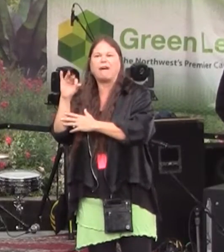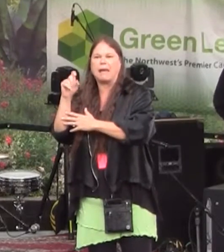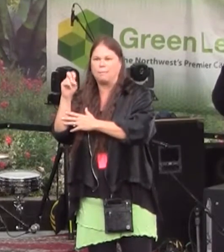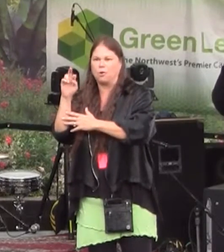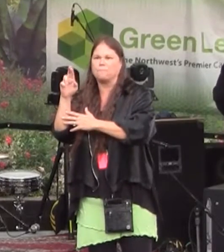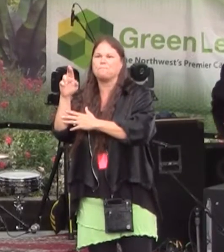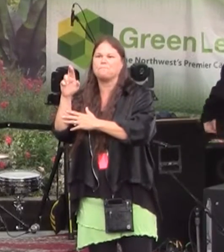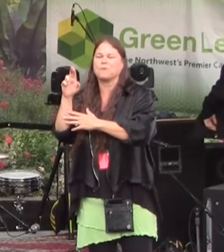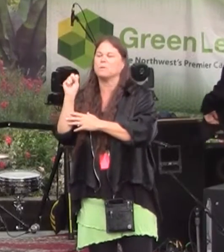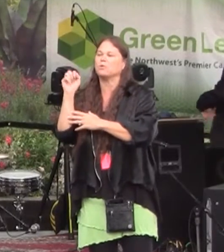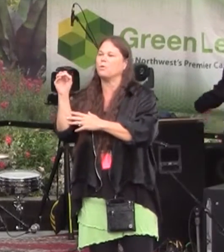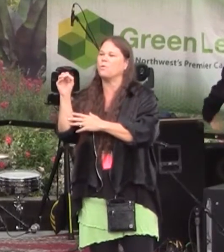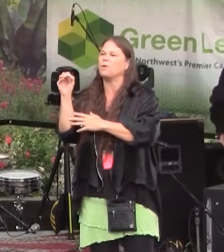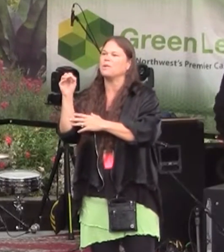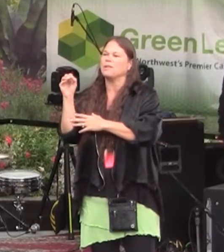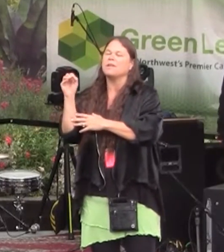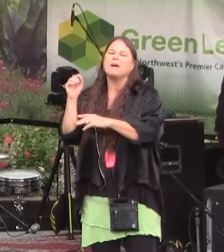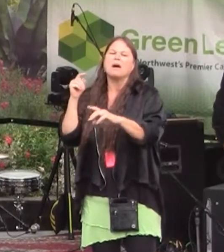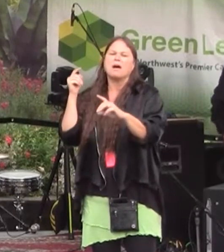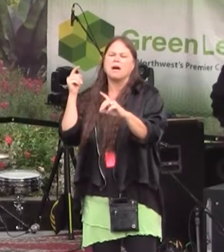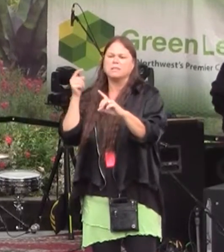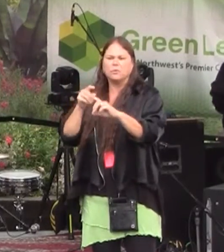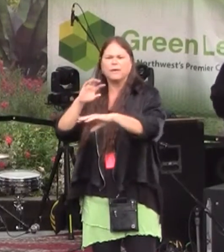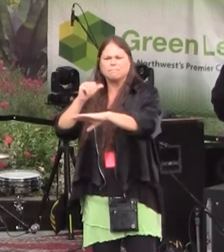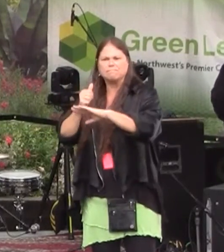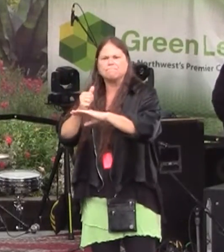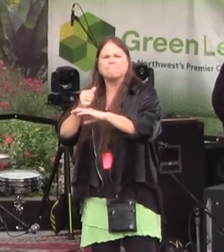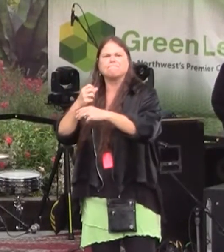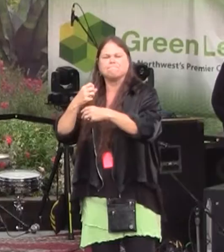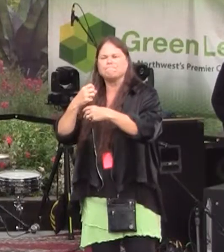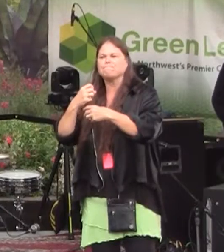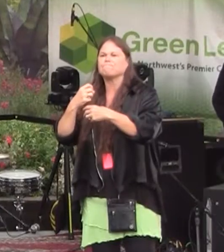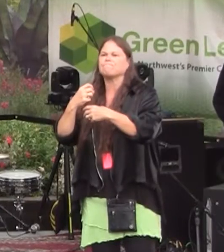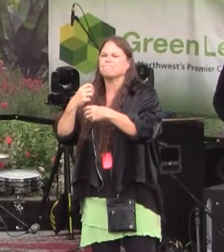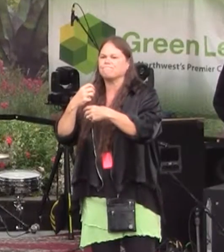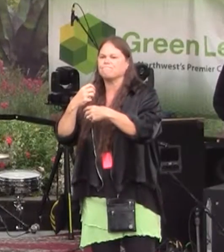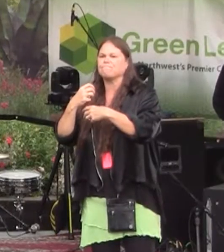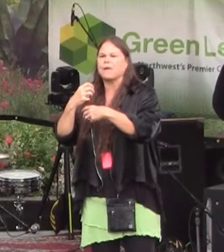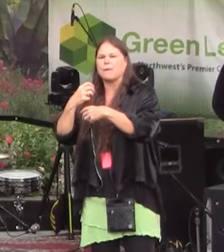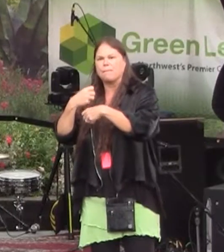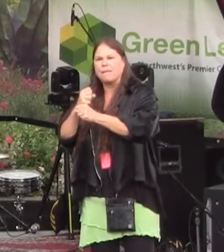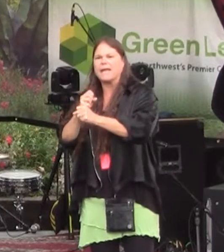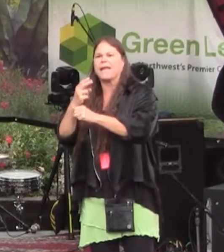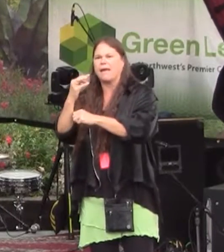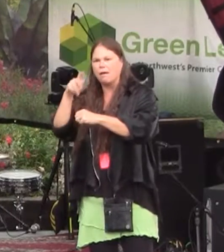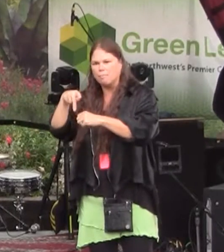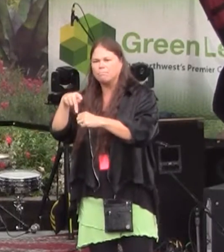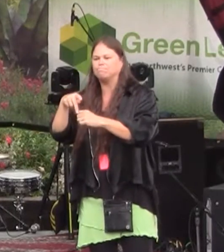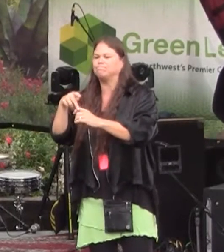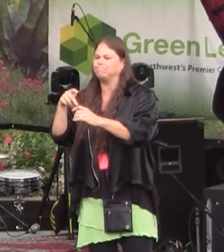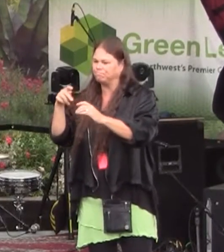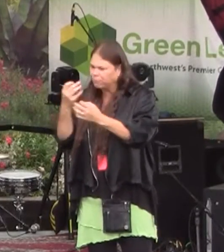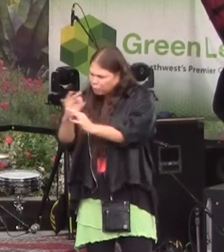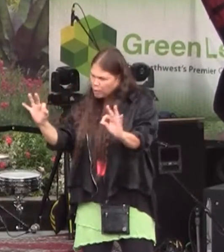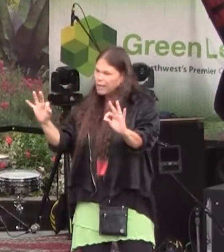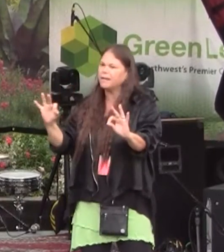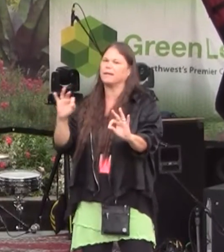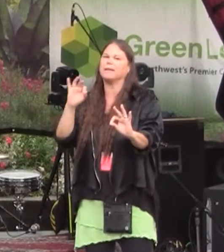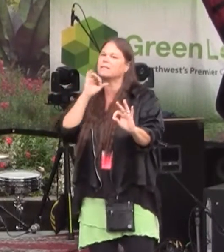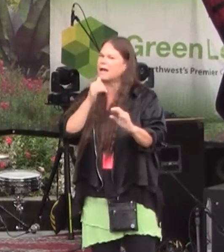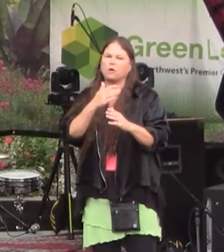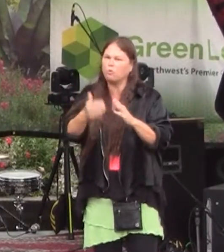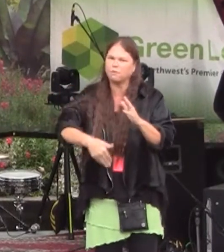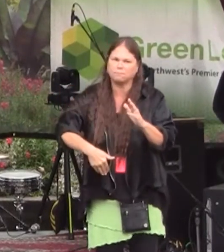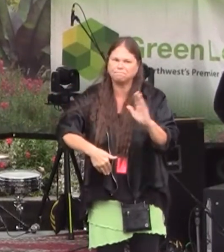until we can restore hemp, the battle is not over, and we'll keep pushing this envelope.